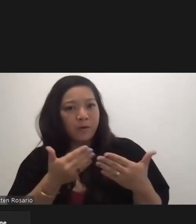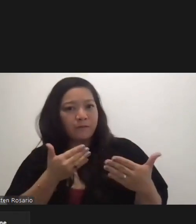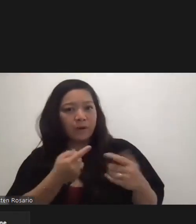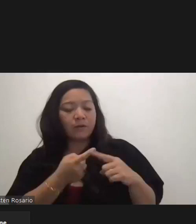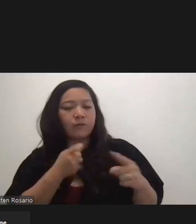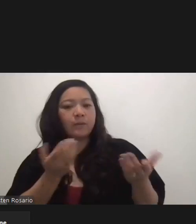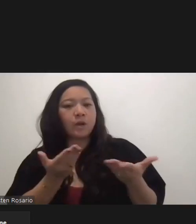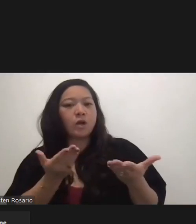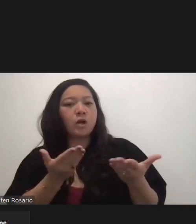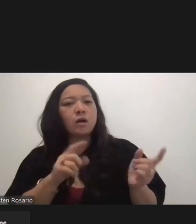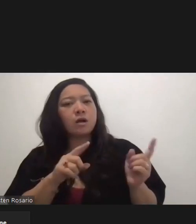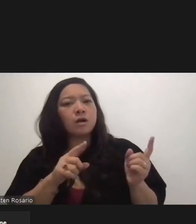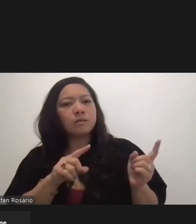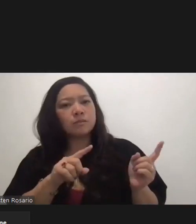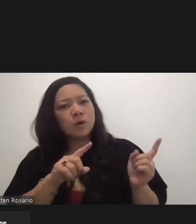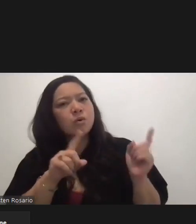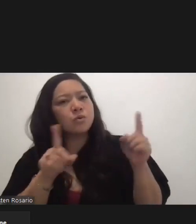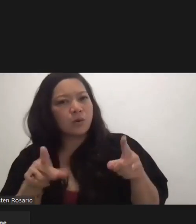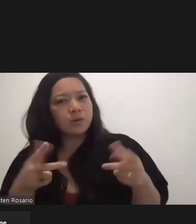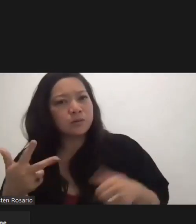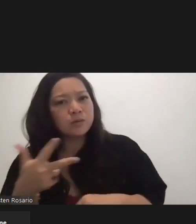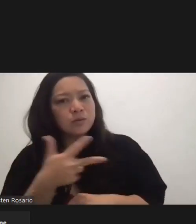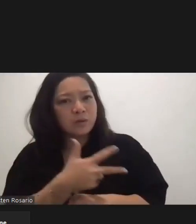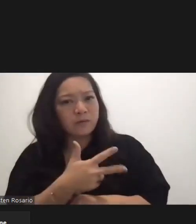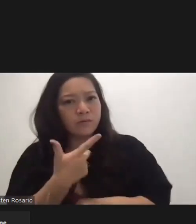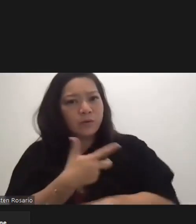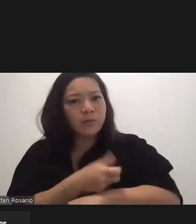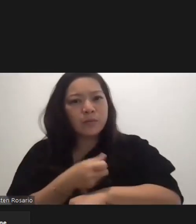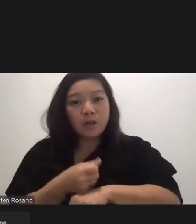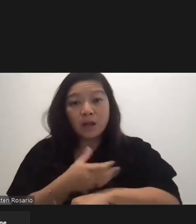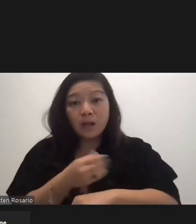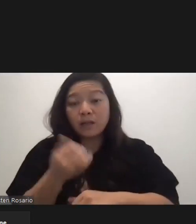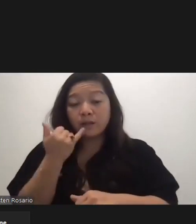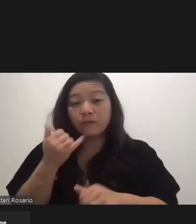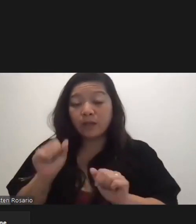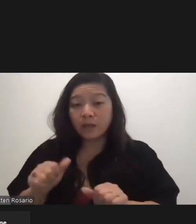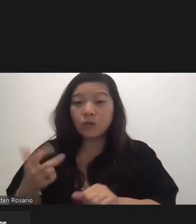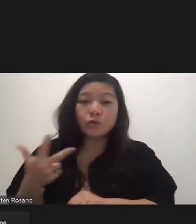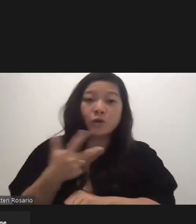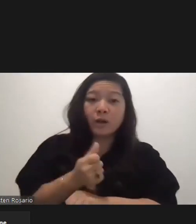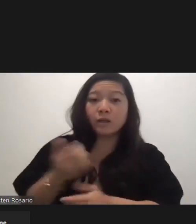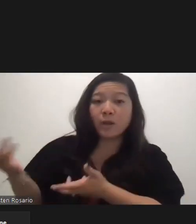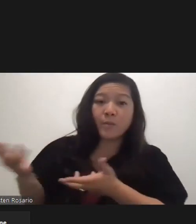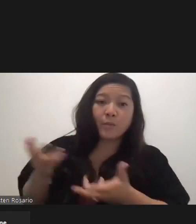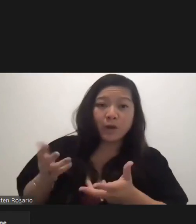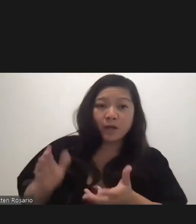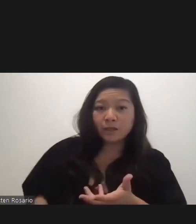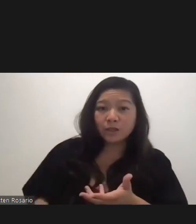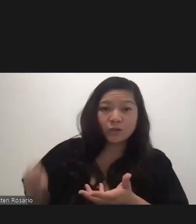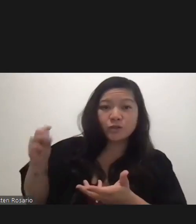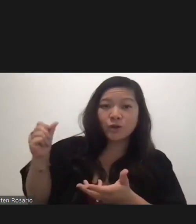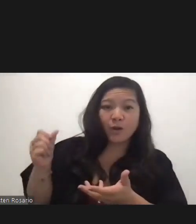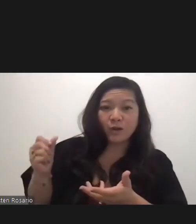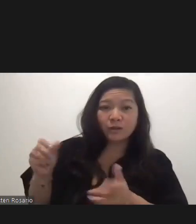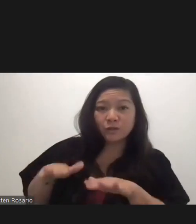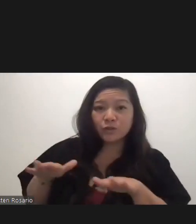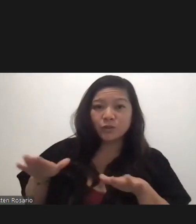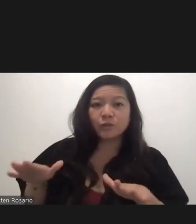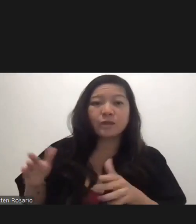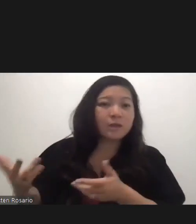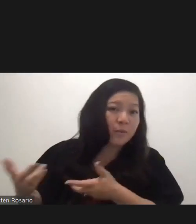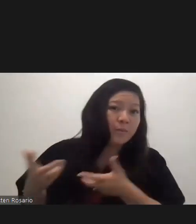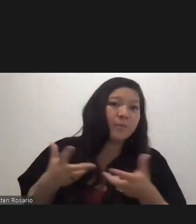So, by allowing the drive-thru, they could bring their kids with them. They could bring their dogs with them. They could bring their